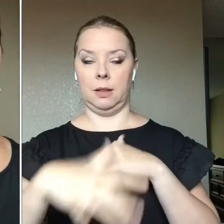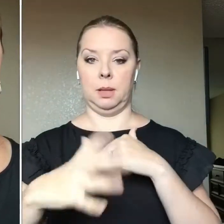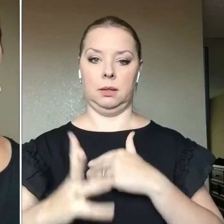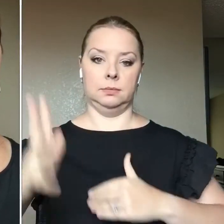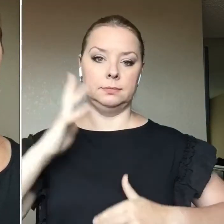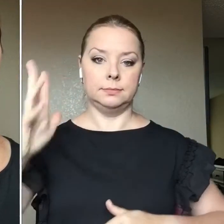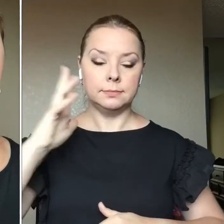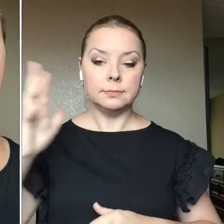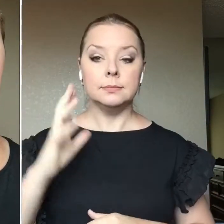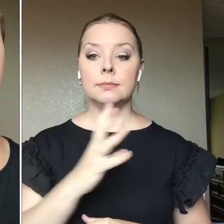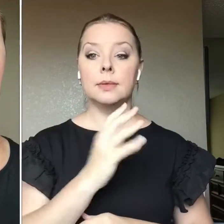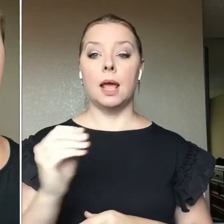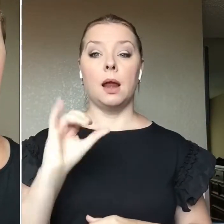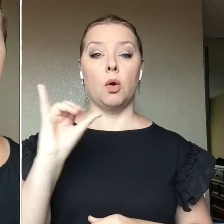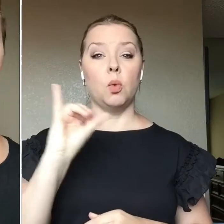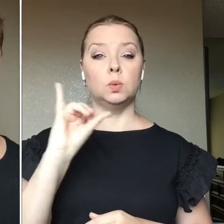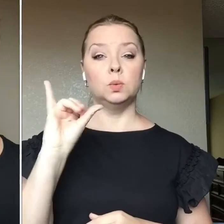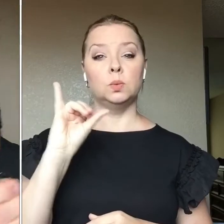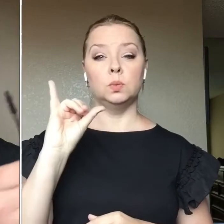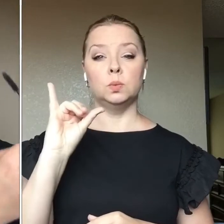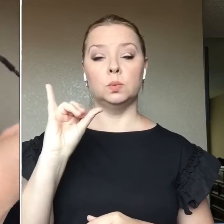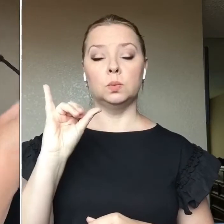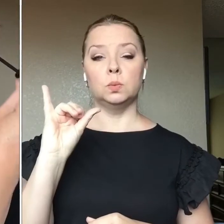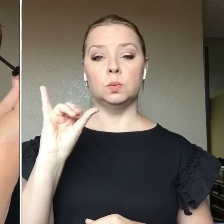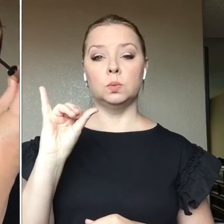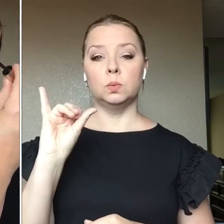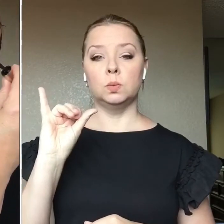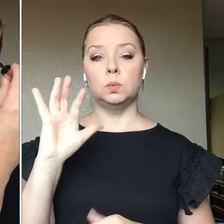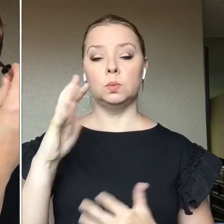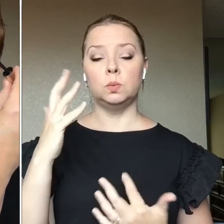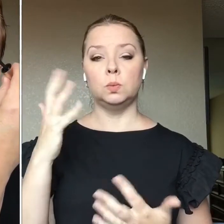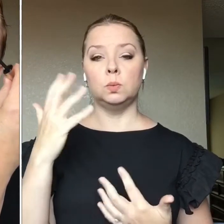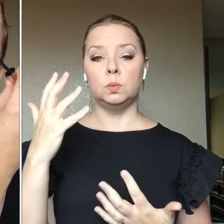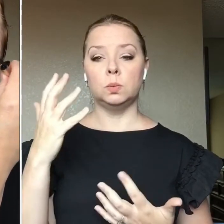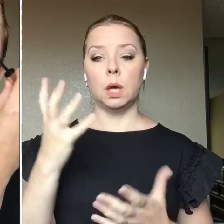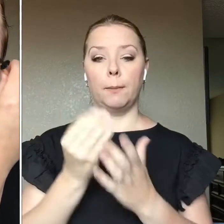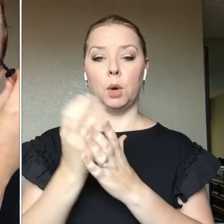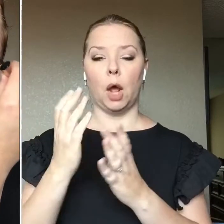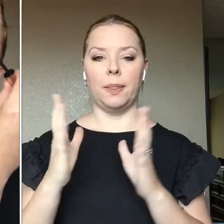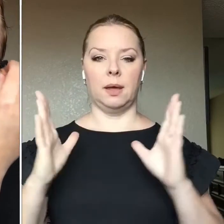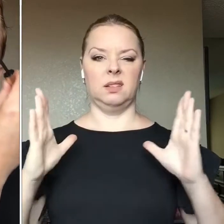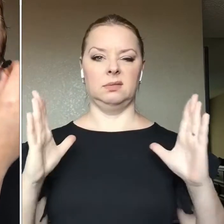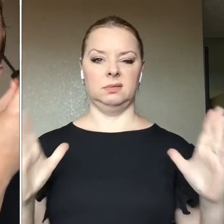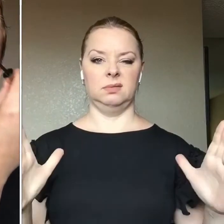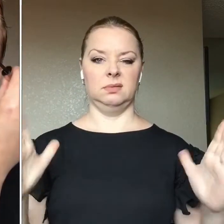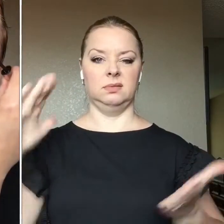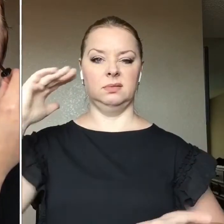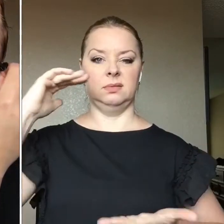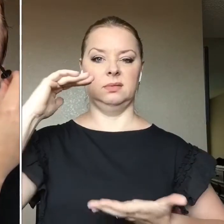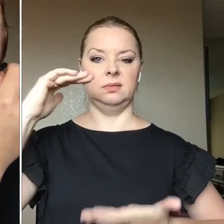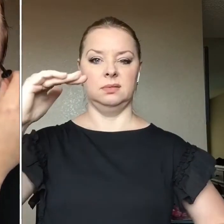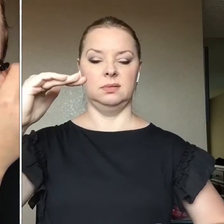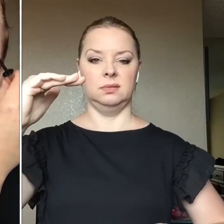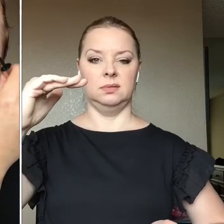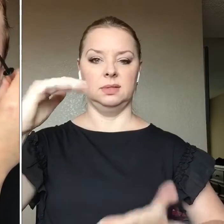bought one of the, like, little sample size kits